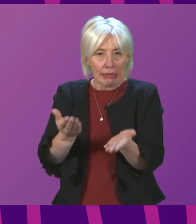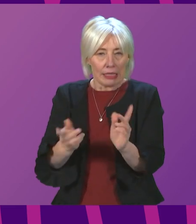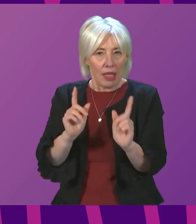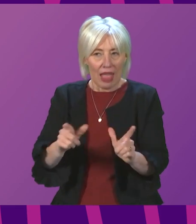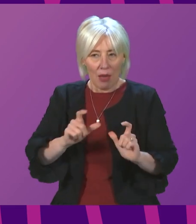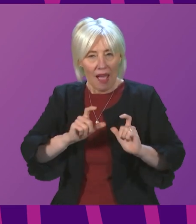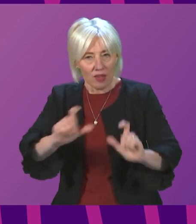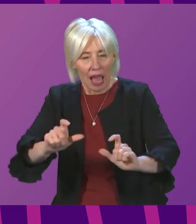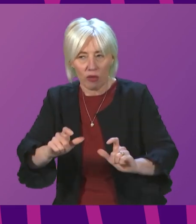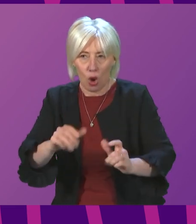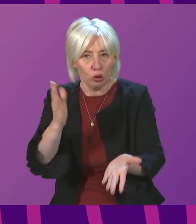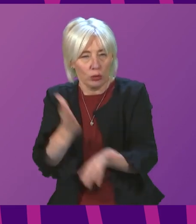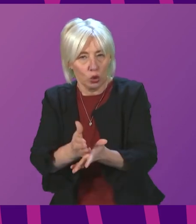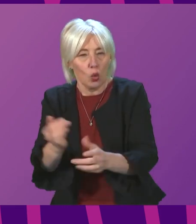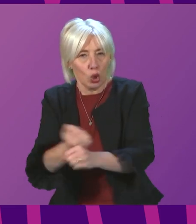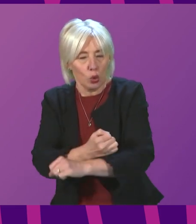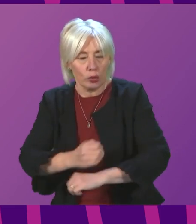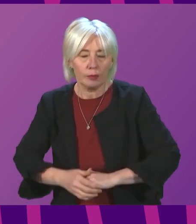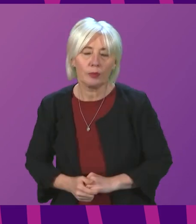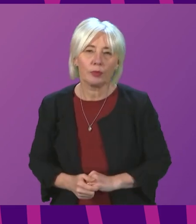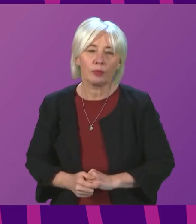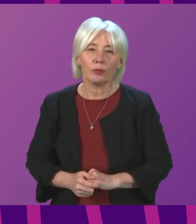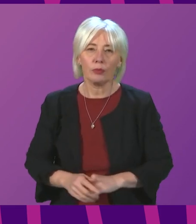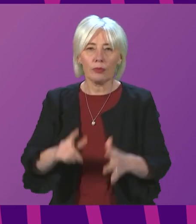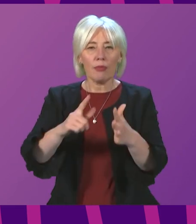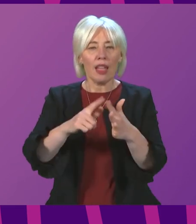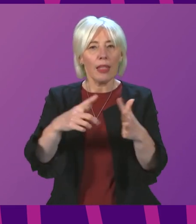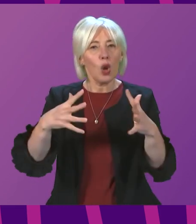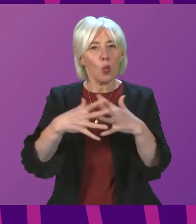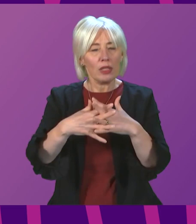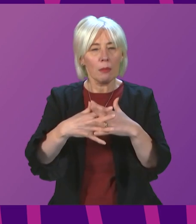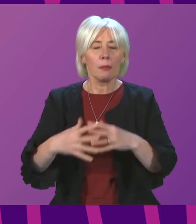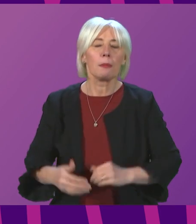that we will continue to seek to take. Eleanor Whittam to be followed by Julian Mackay.